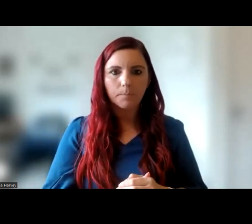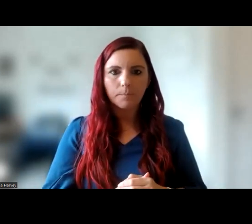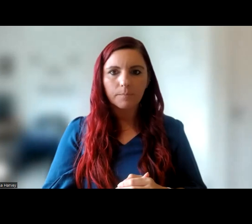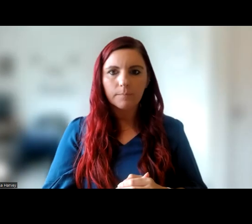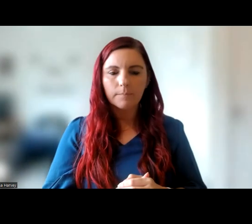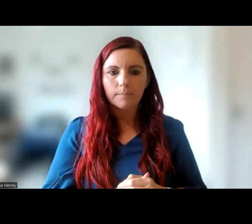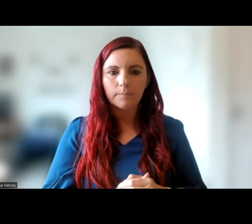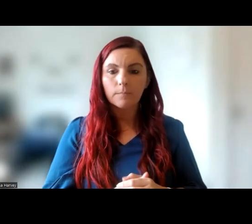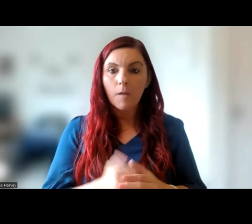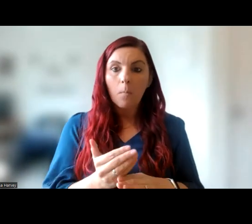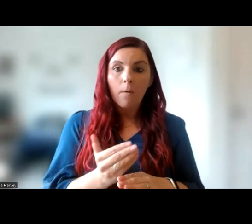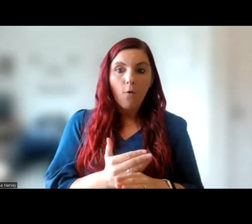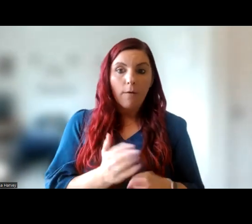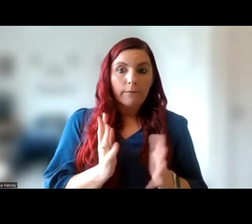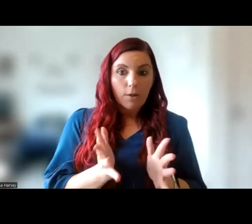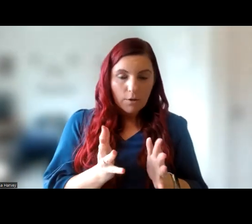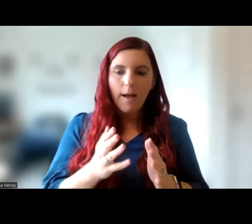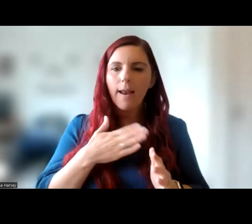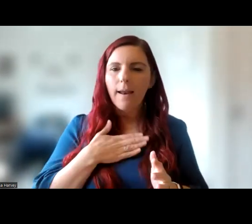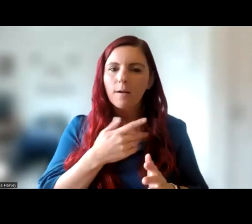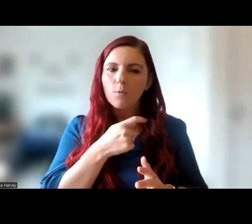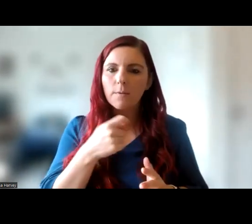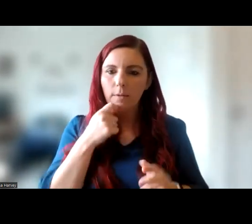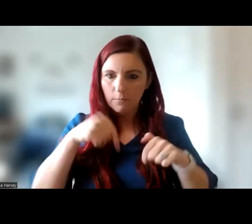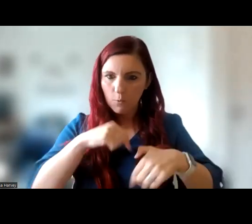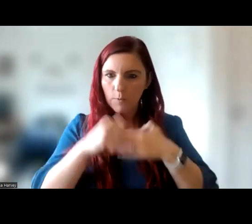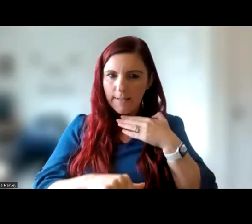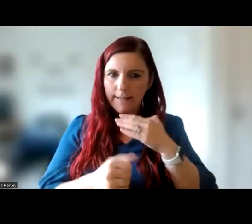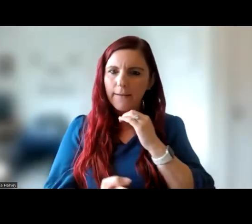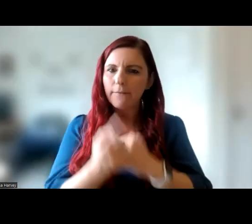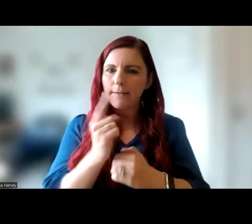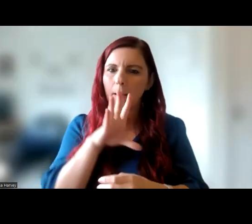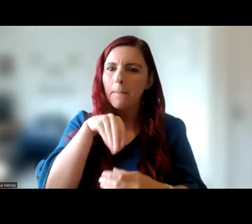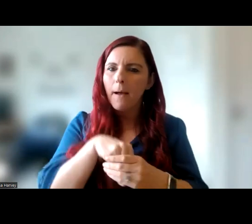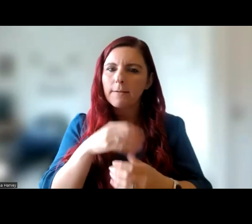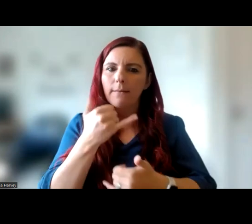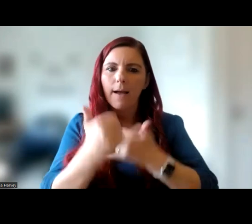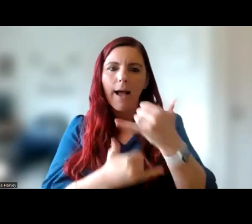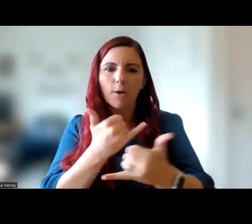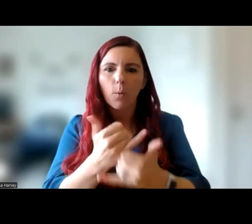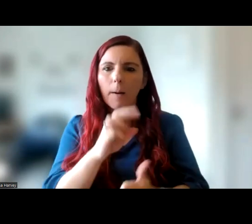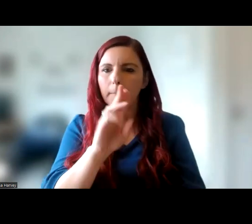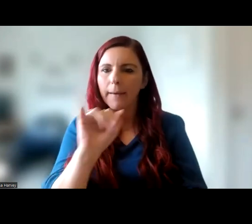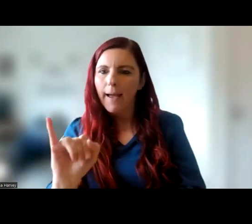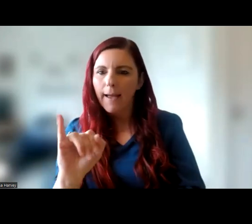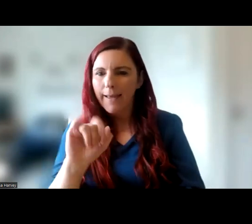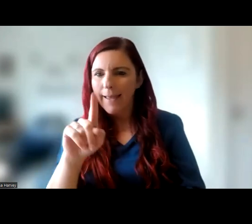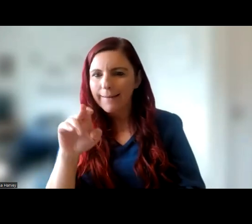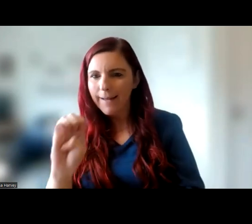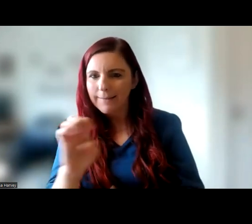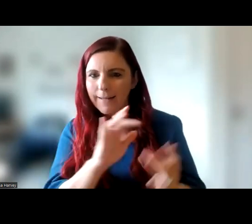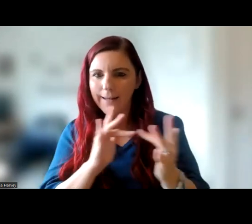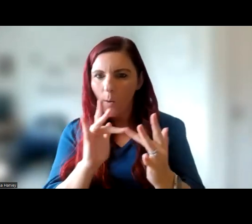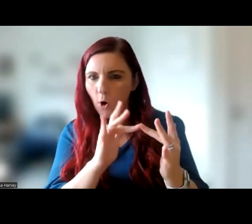Before I finish, I would like to point out that today's event is part of the annual PPI Ignite Network Festival.